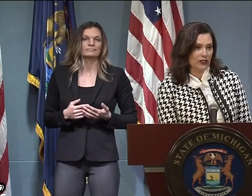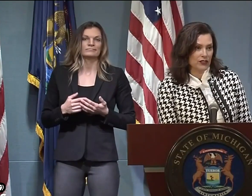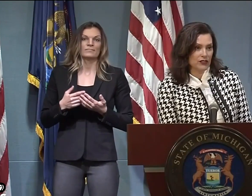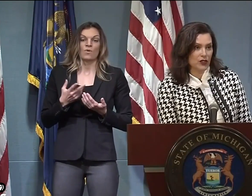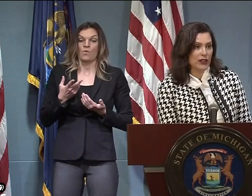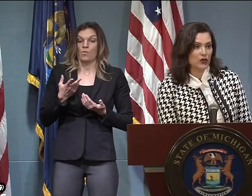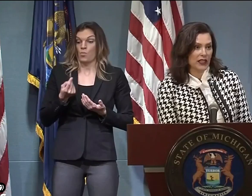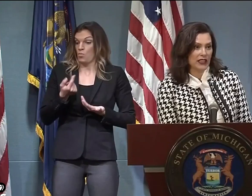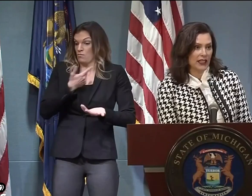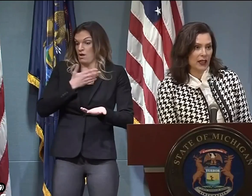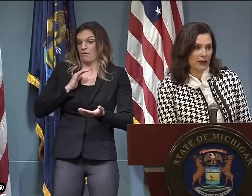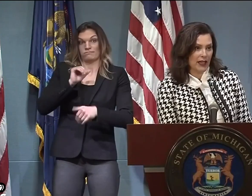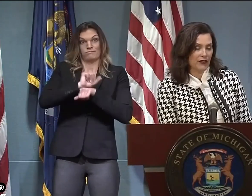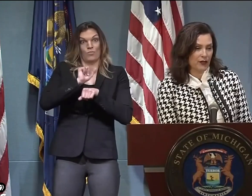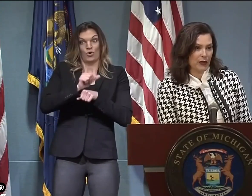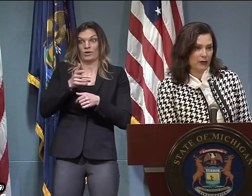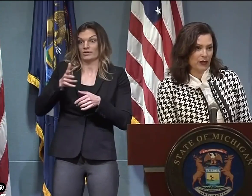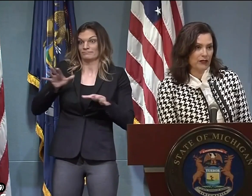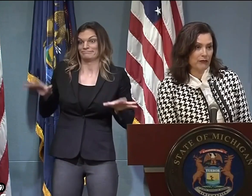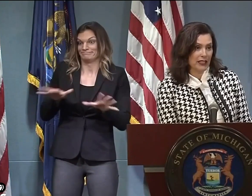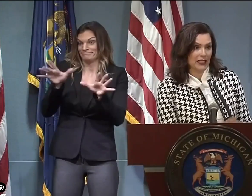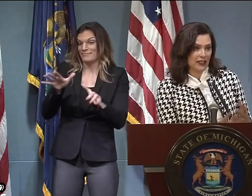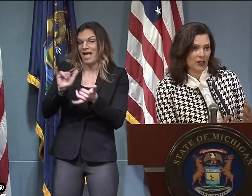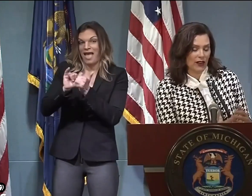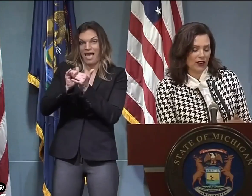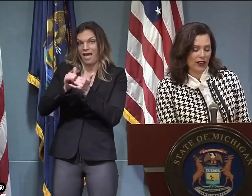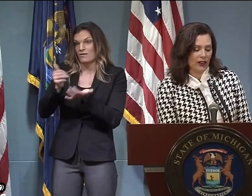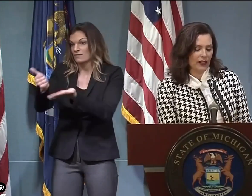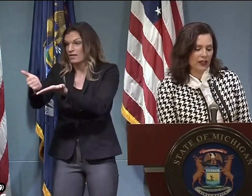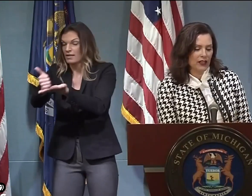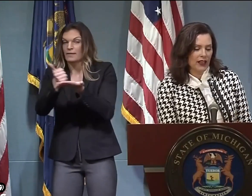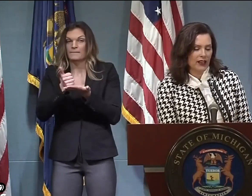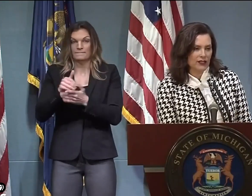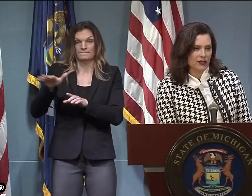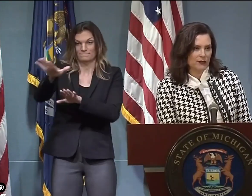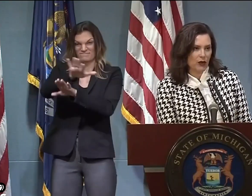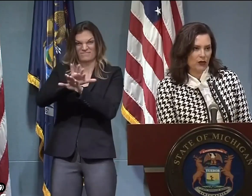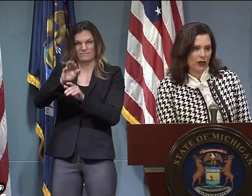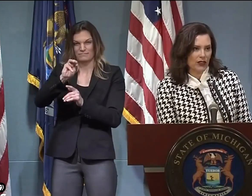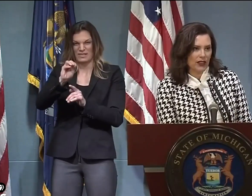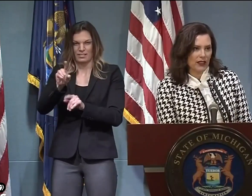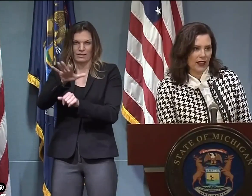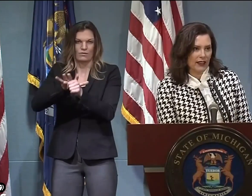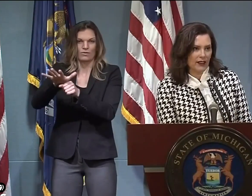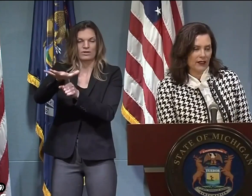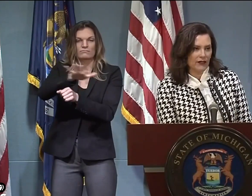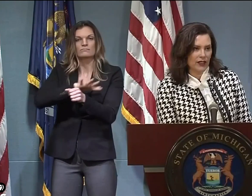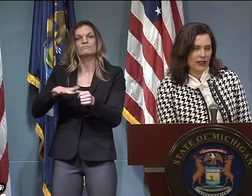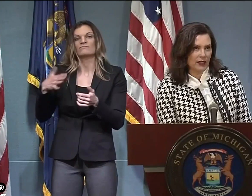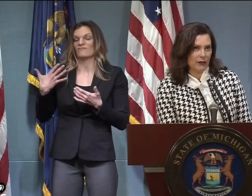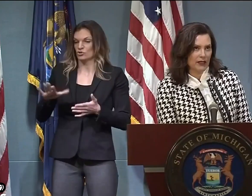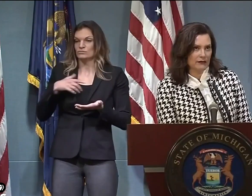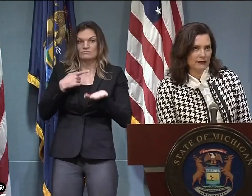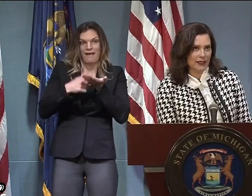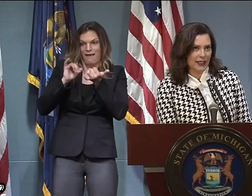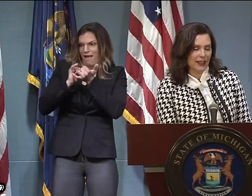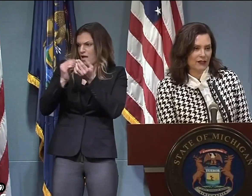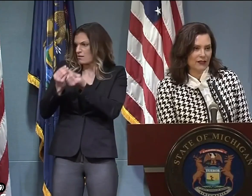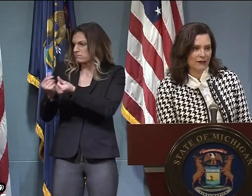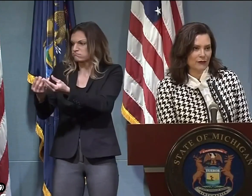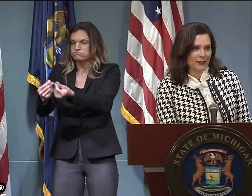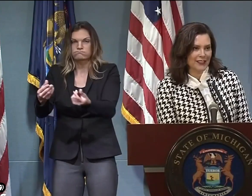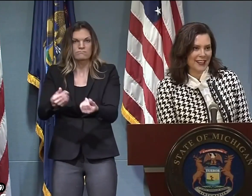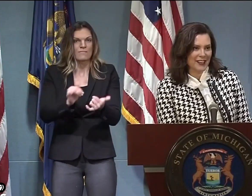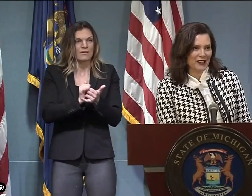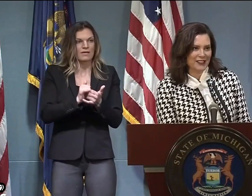the variety of work that we are doing jointly on behalf of the people of Midland and the greater area. I also spoke with the